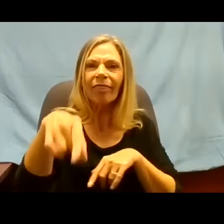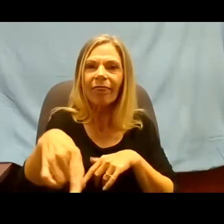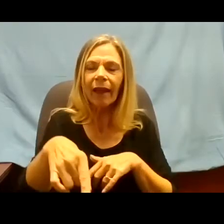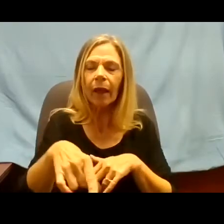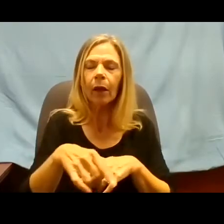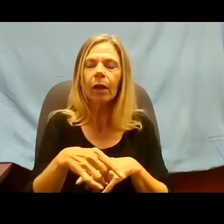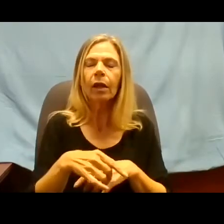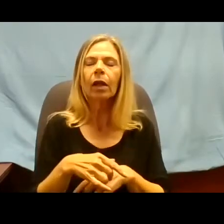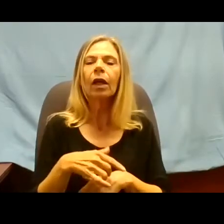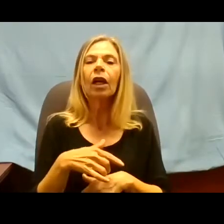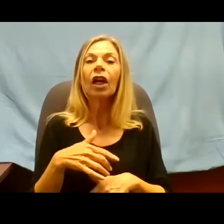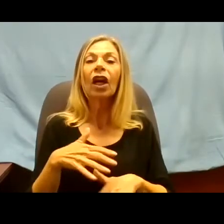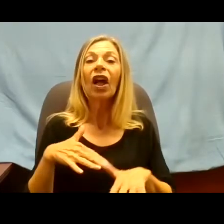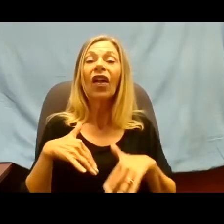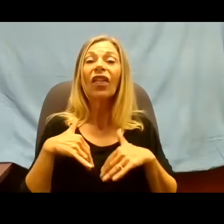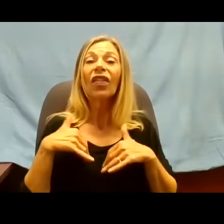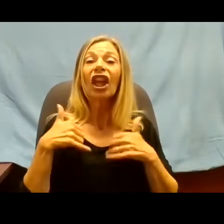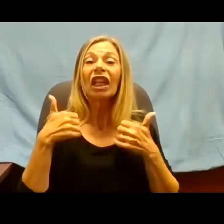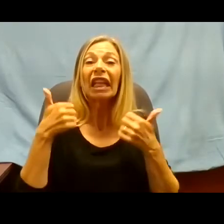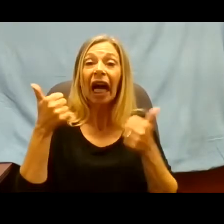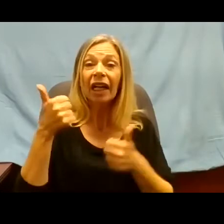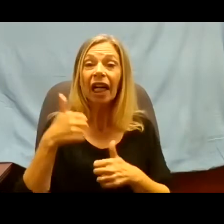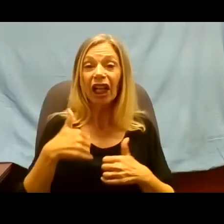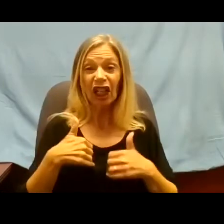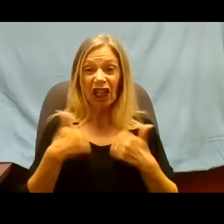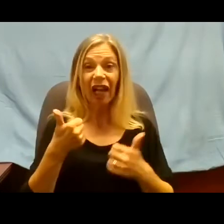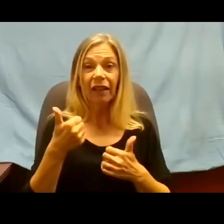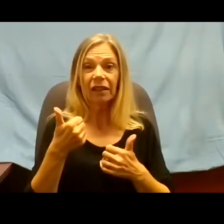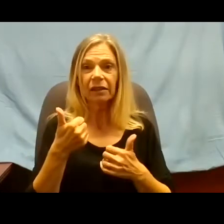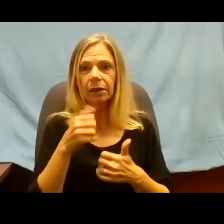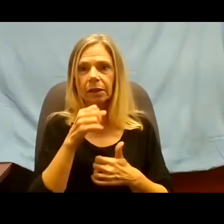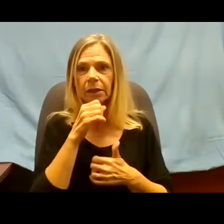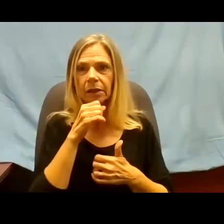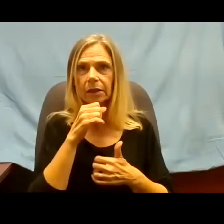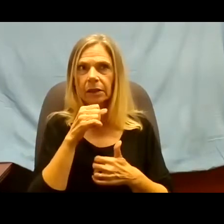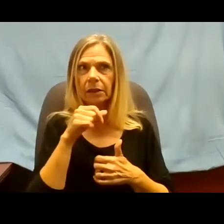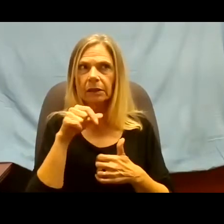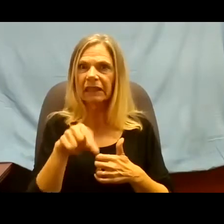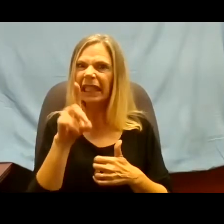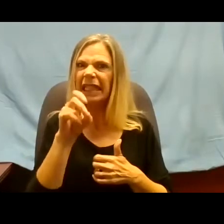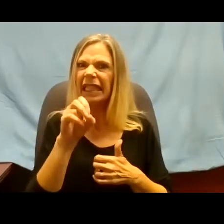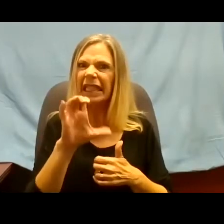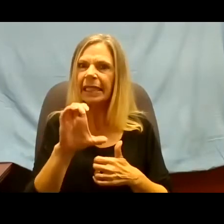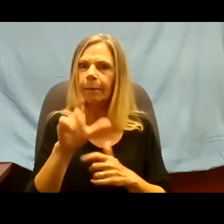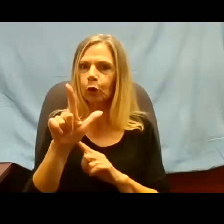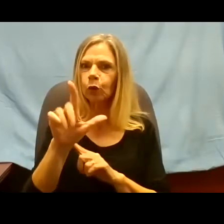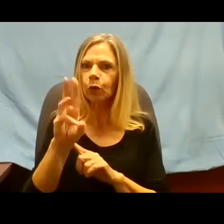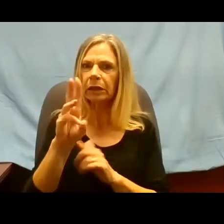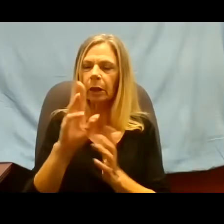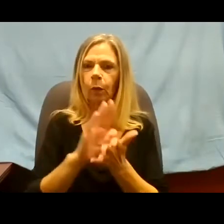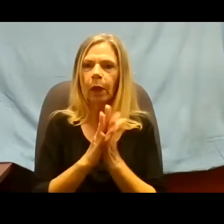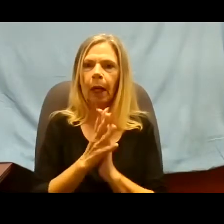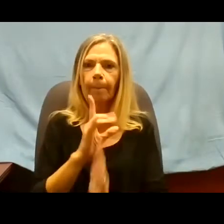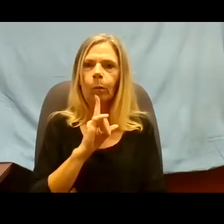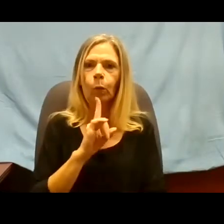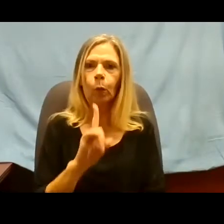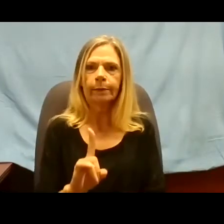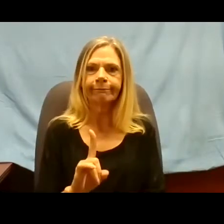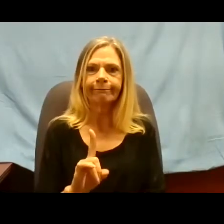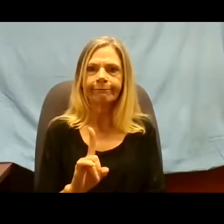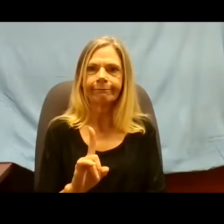one year old in December 26th. You say, how